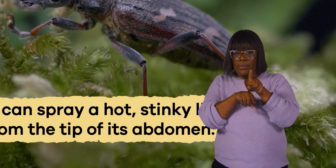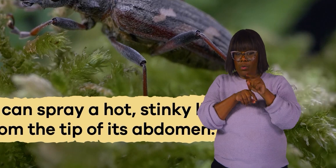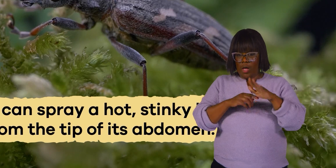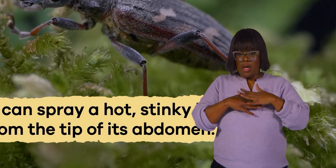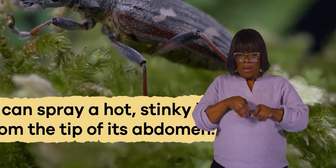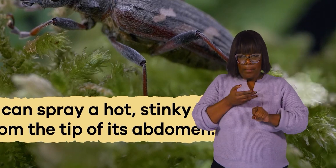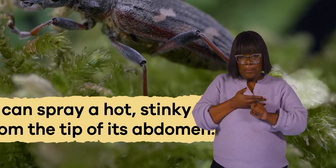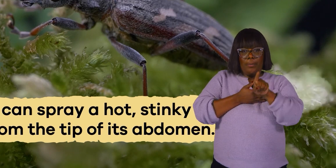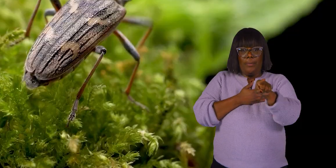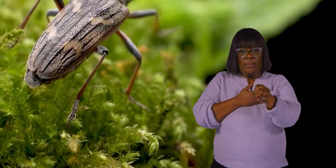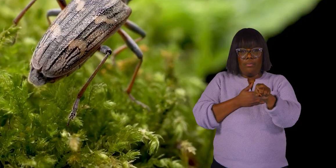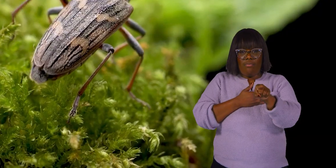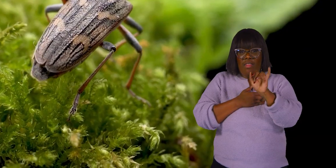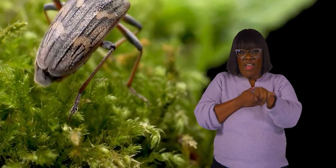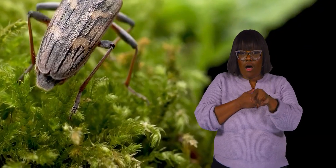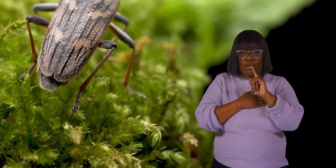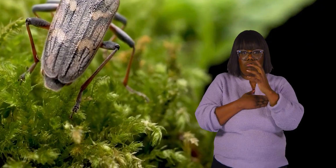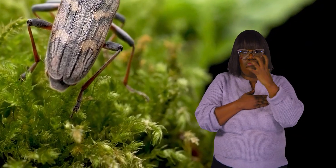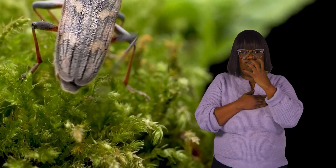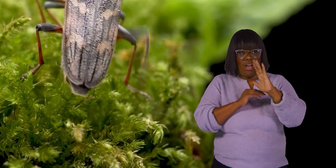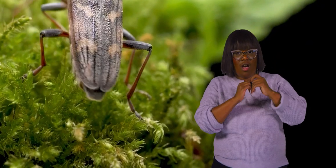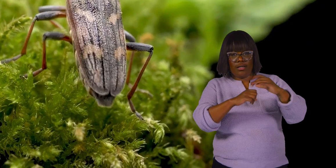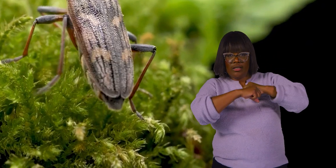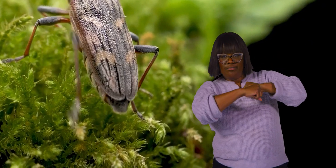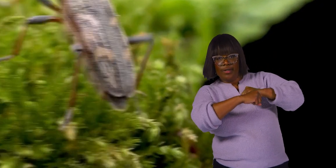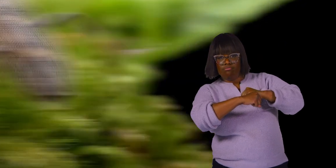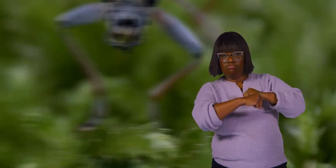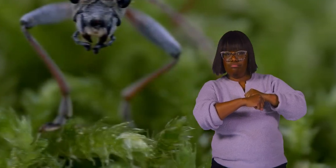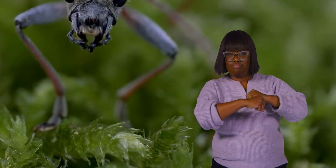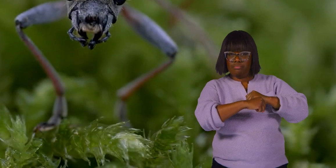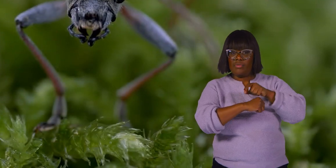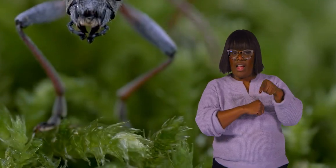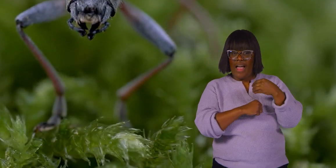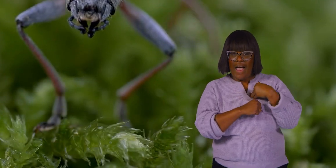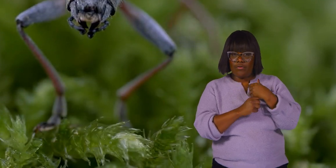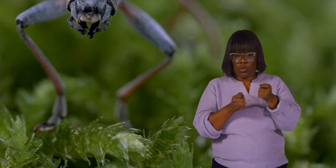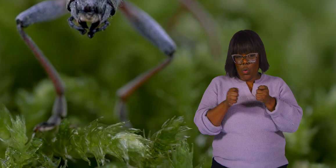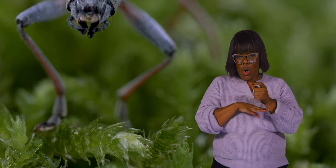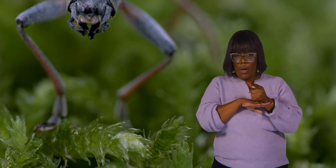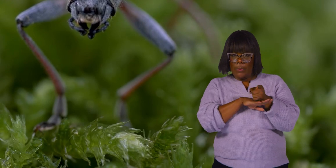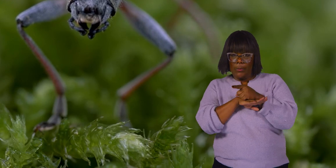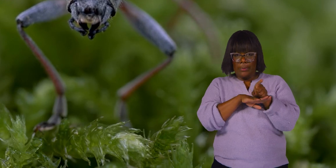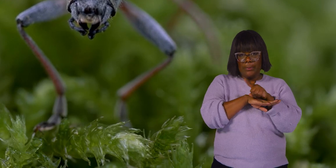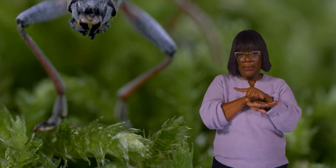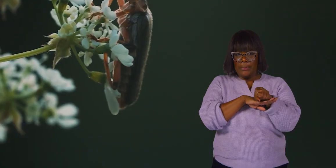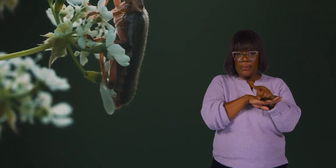of its abdomen, which is a pretty awesome defense mechanism. They have precise control over their spray and are